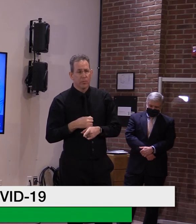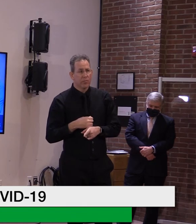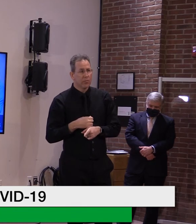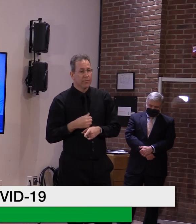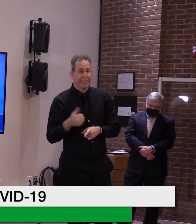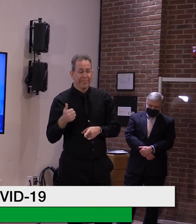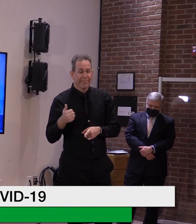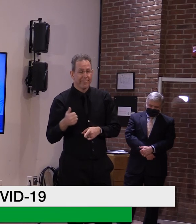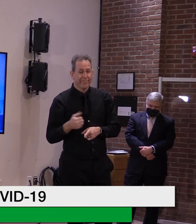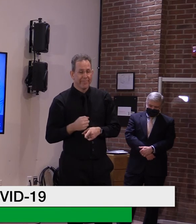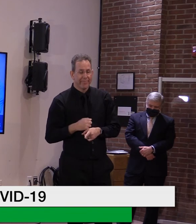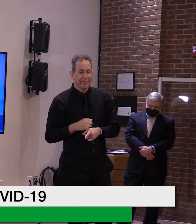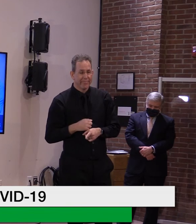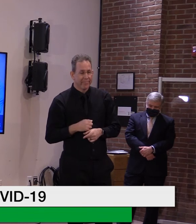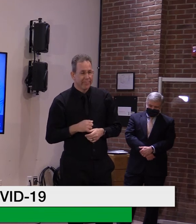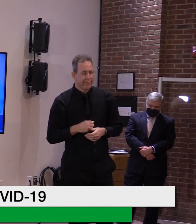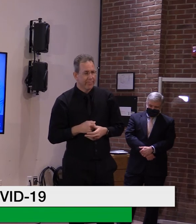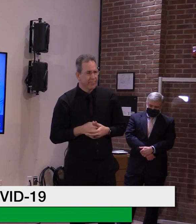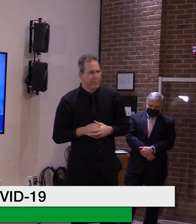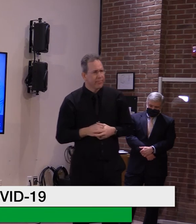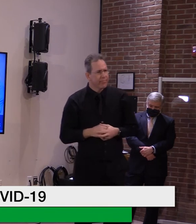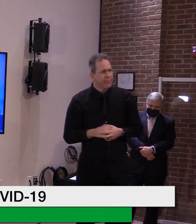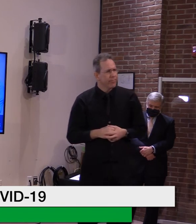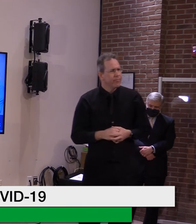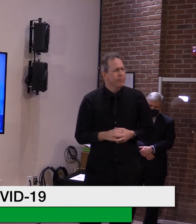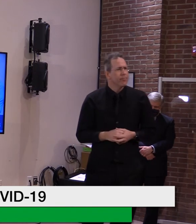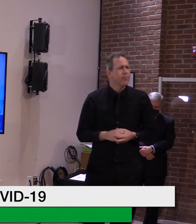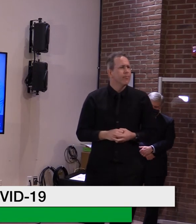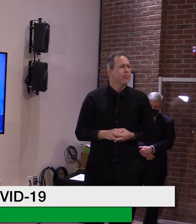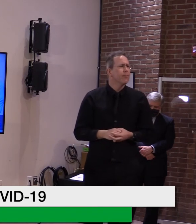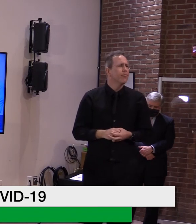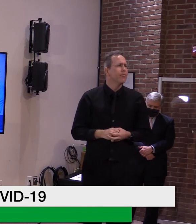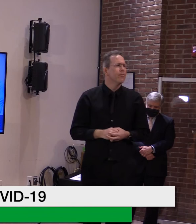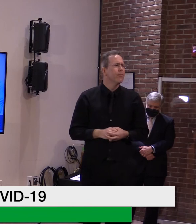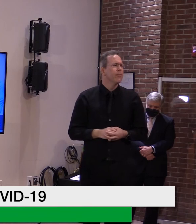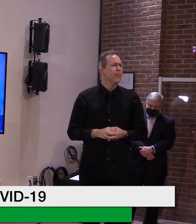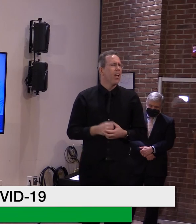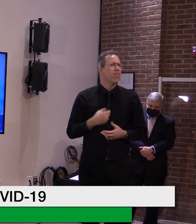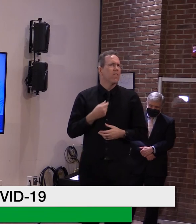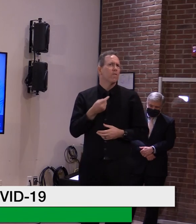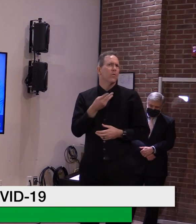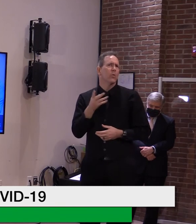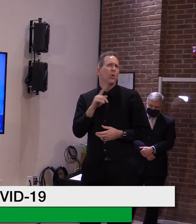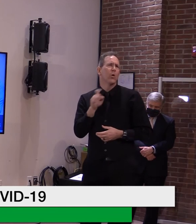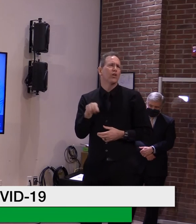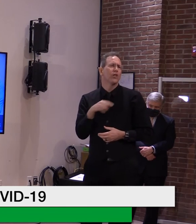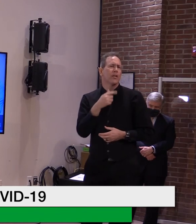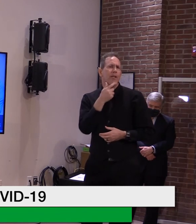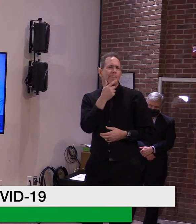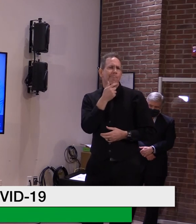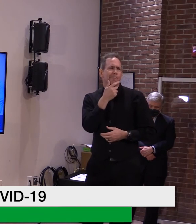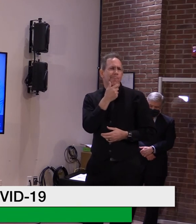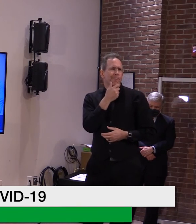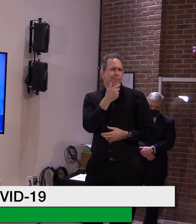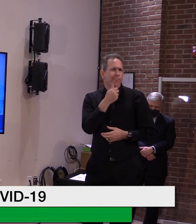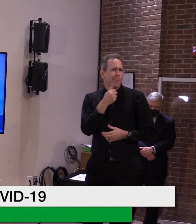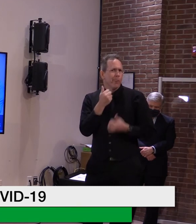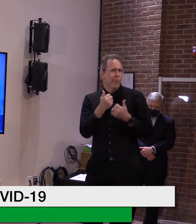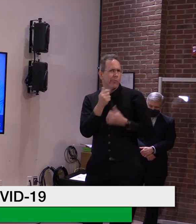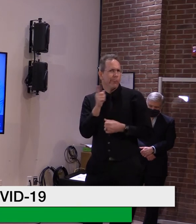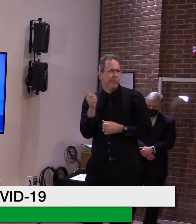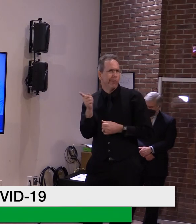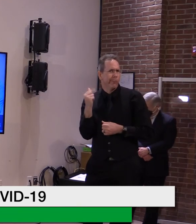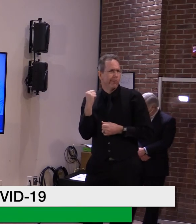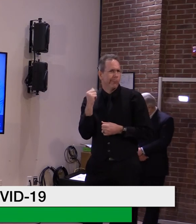I think my question, I have a couple would be for Dr. Levine or Secretary Smith. The